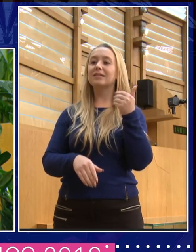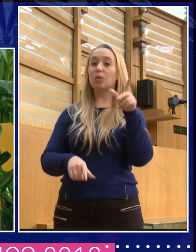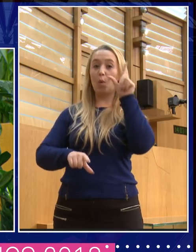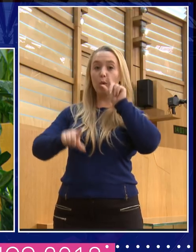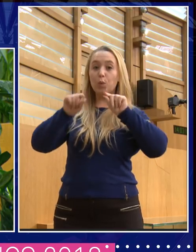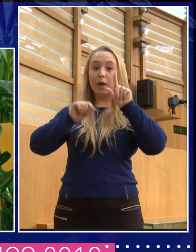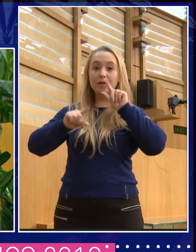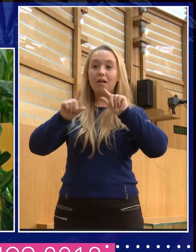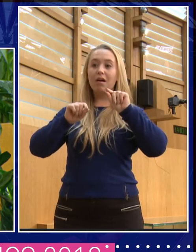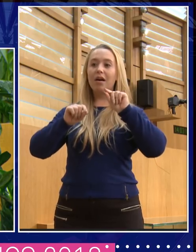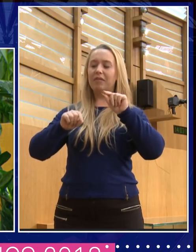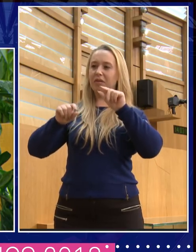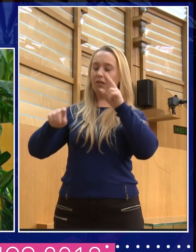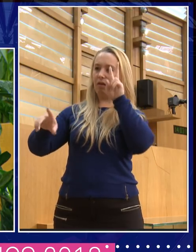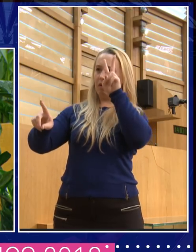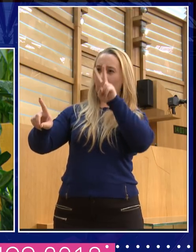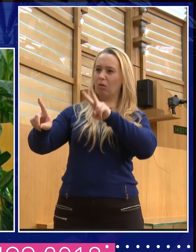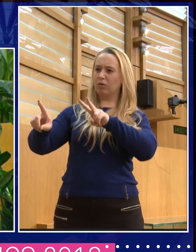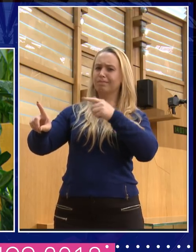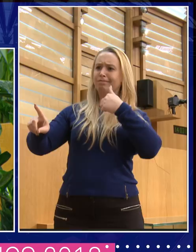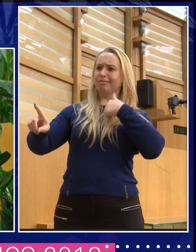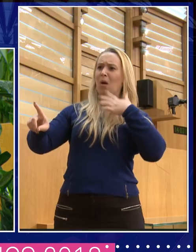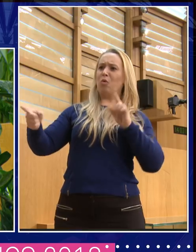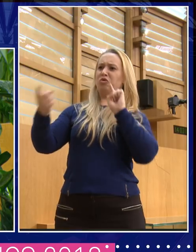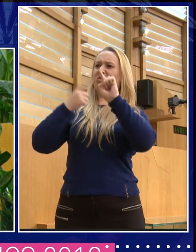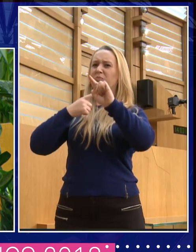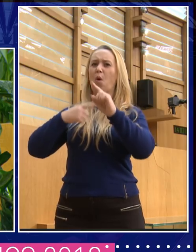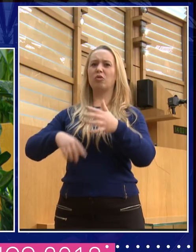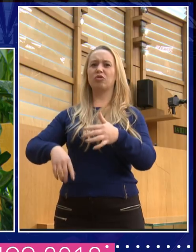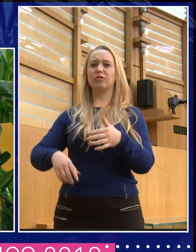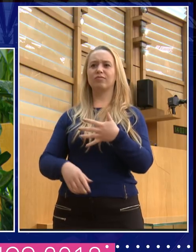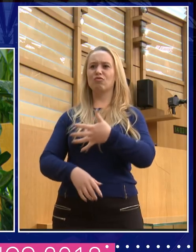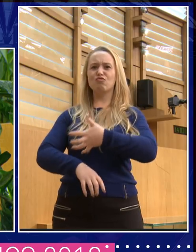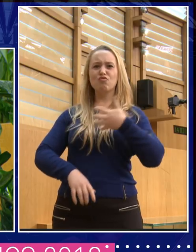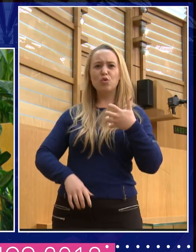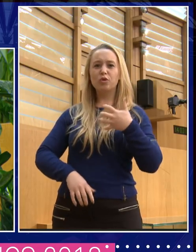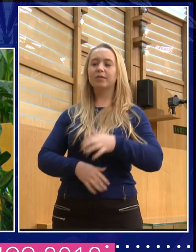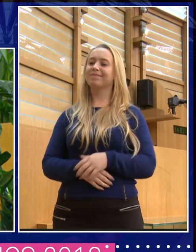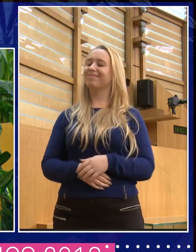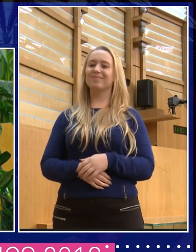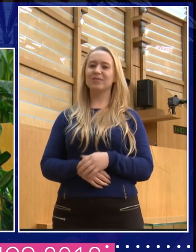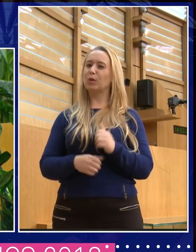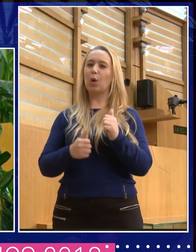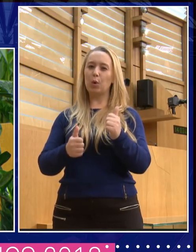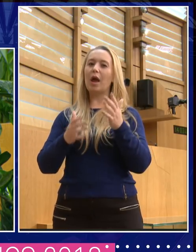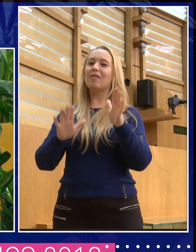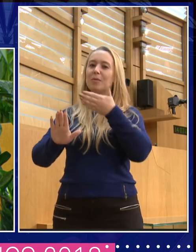think you are about to be rude, stop it, you know, because it only goes to the bad, you know, that it's the slippery slope.